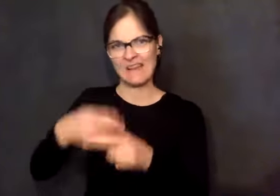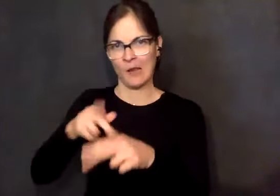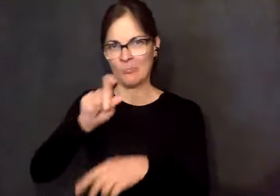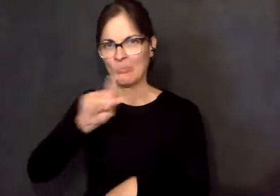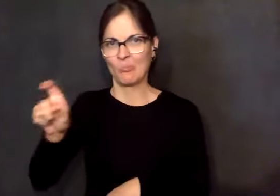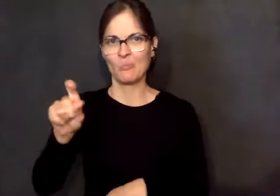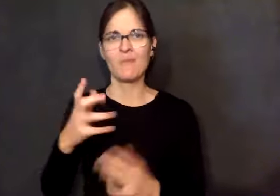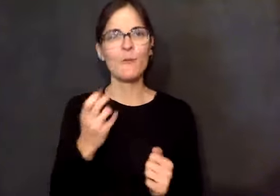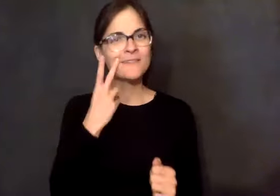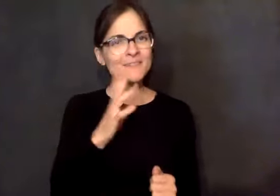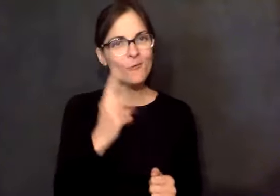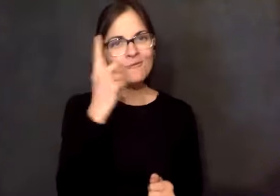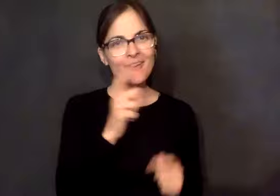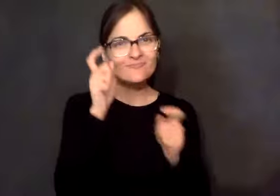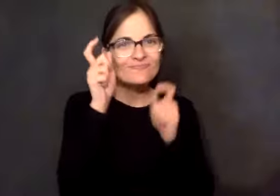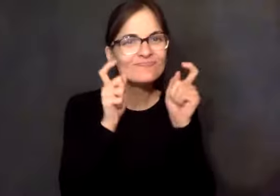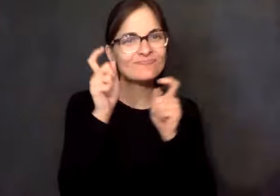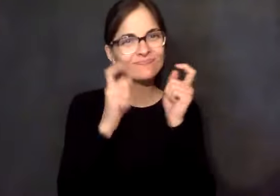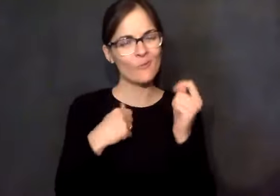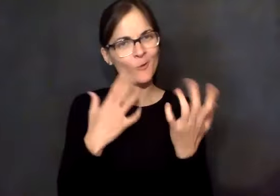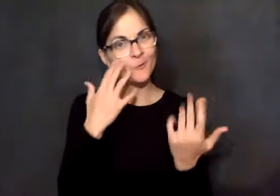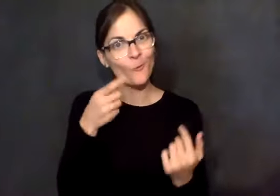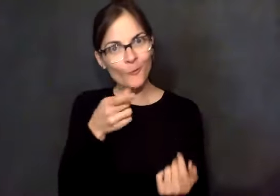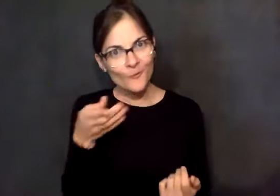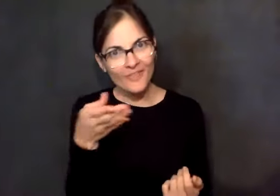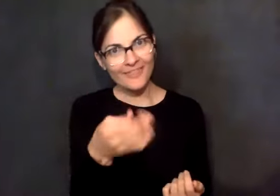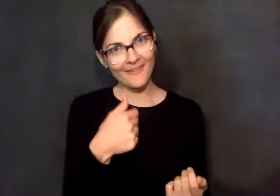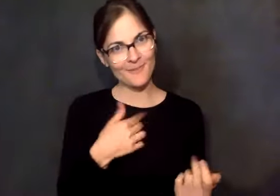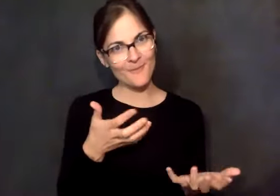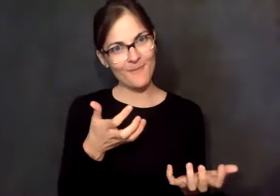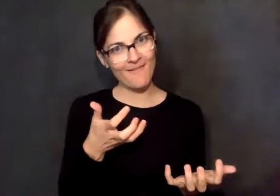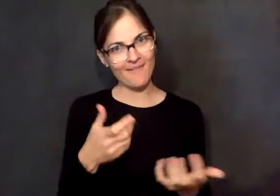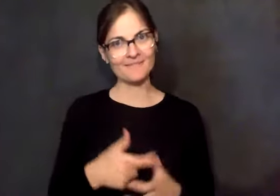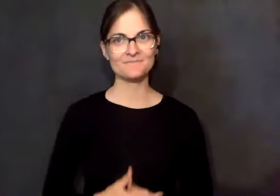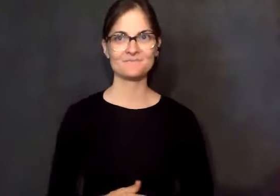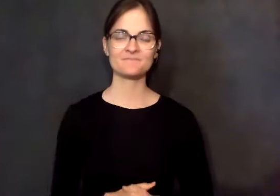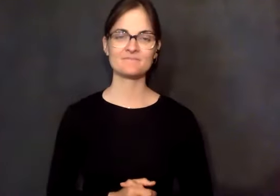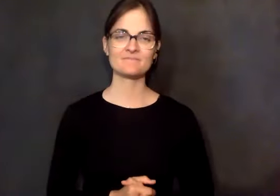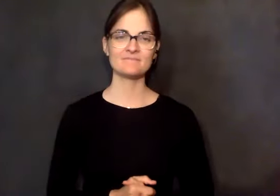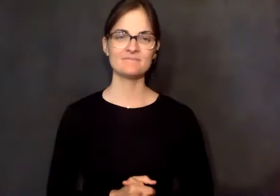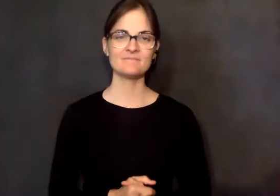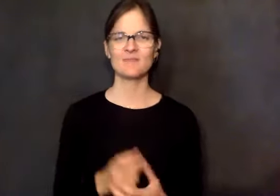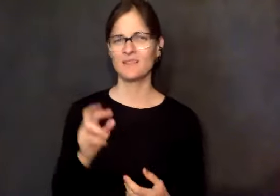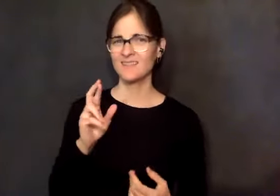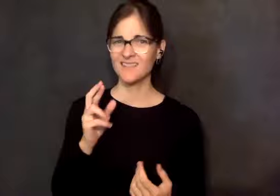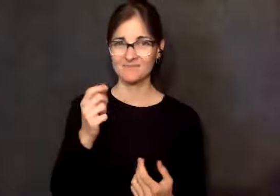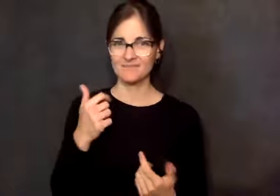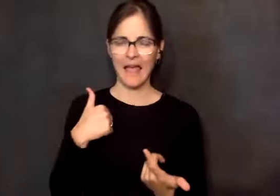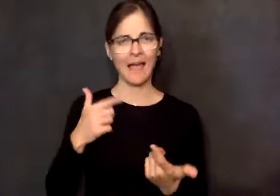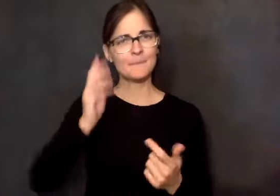a square that says Mary Pearl. I want to see your face. I want to know you're there. Because always when I talked over the years, and